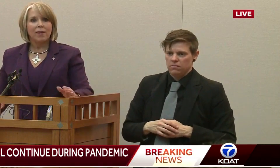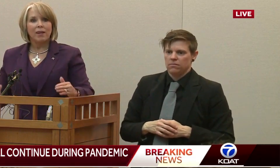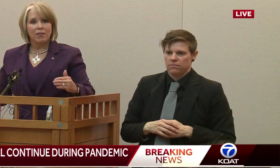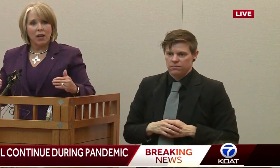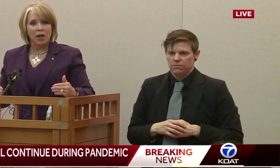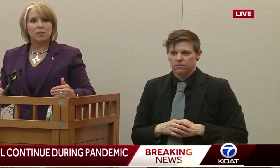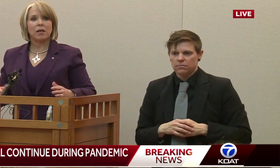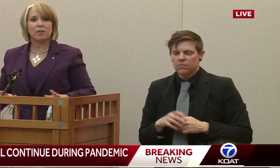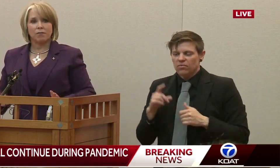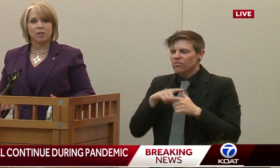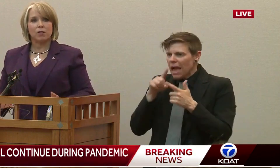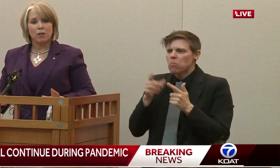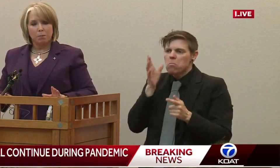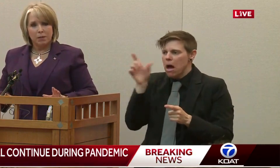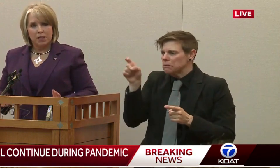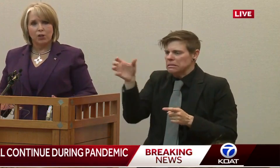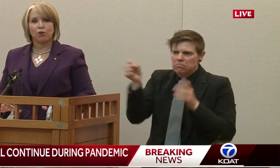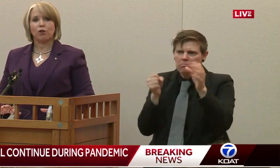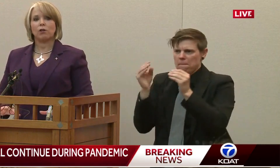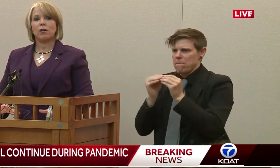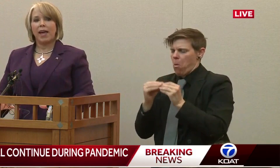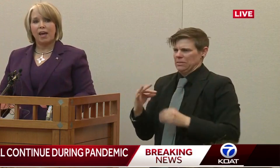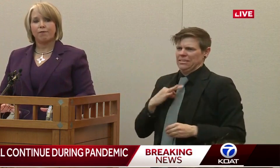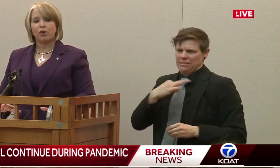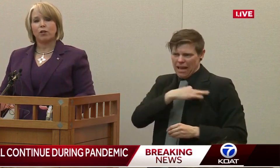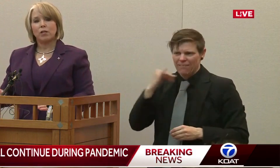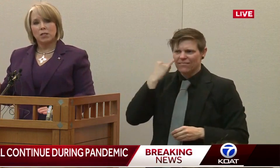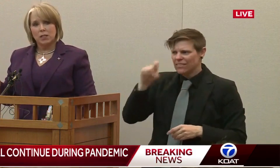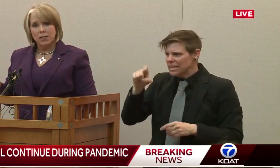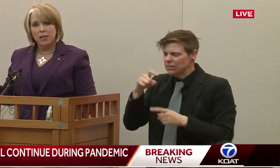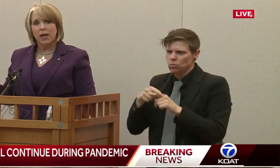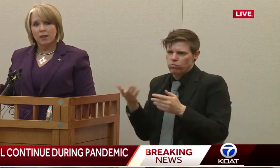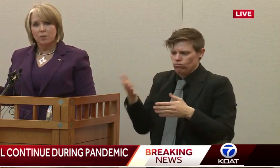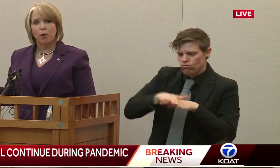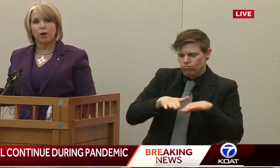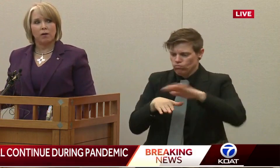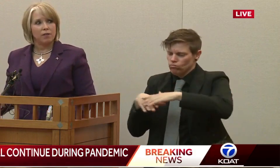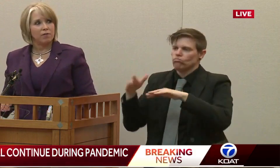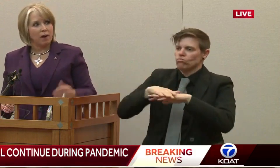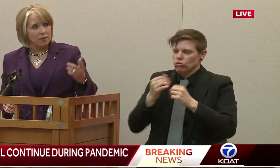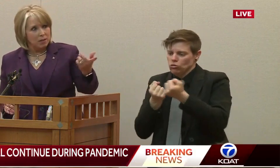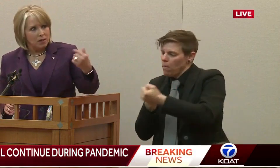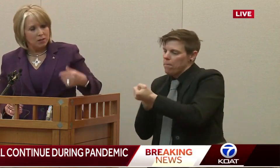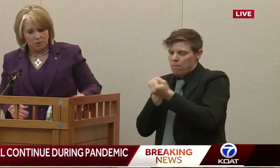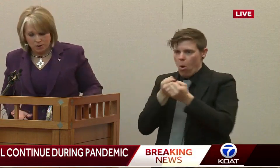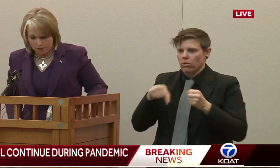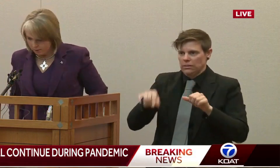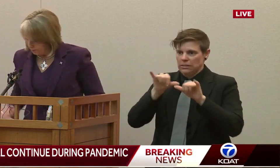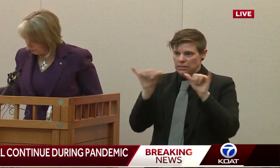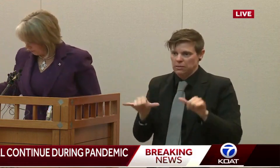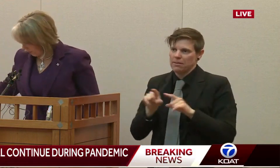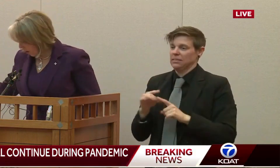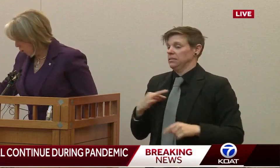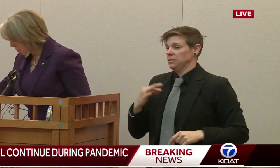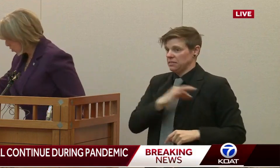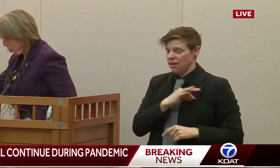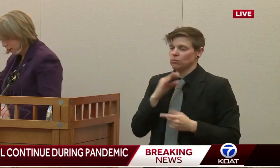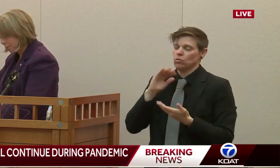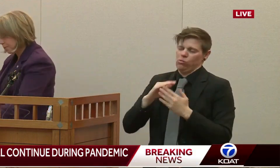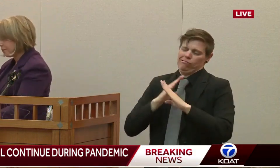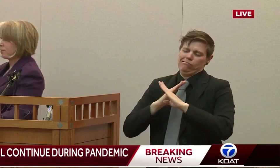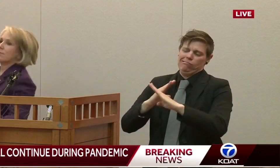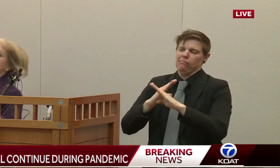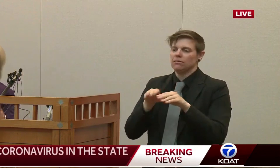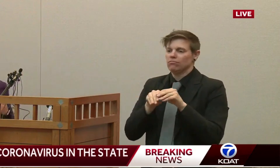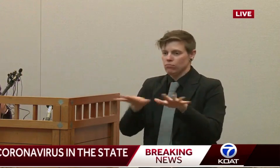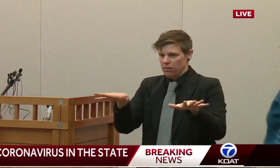that in the context of this particular effort to contain the spread of this virus. Secretary, I'll go this